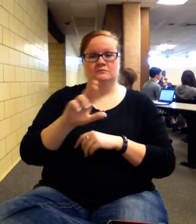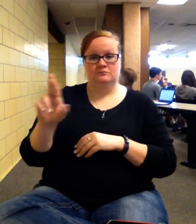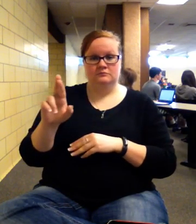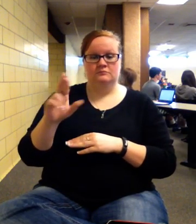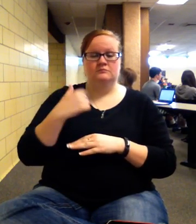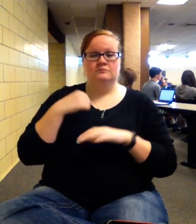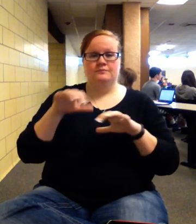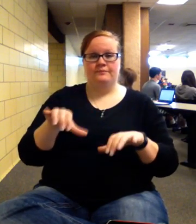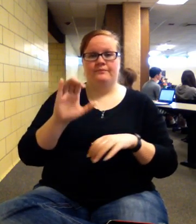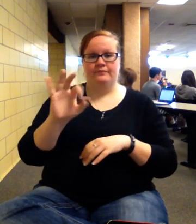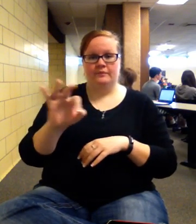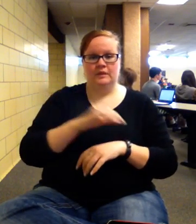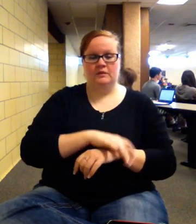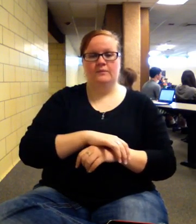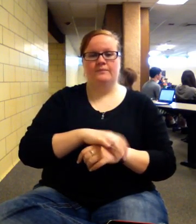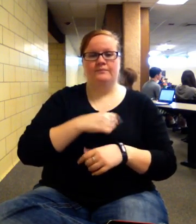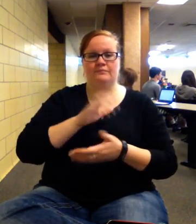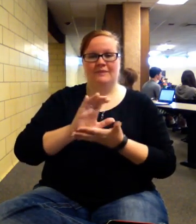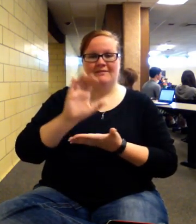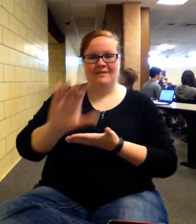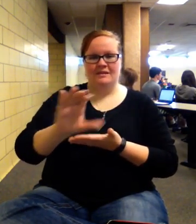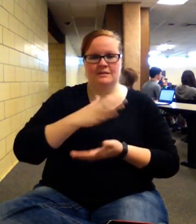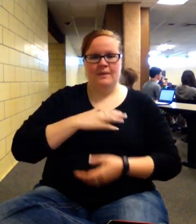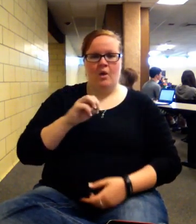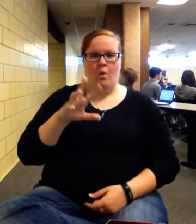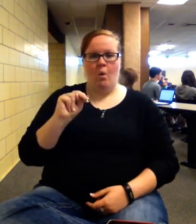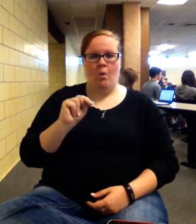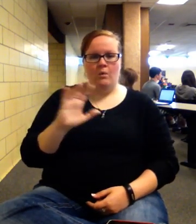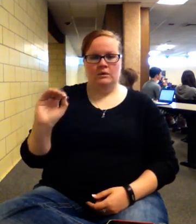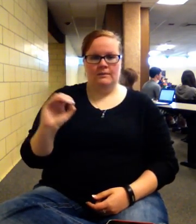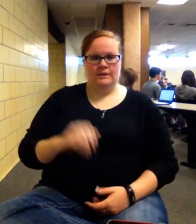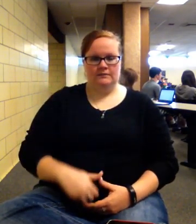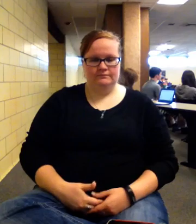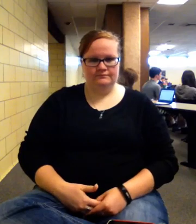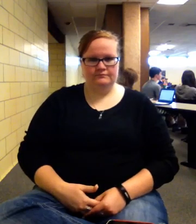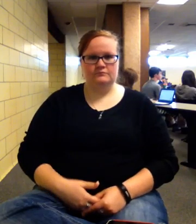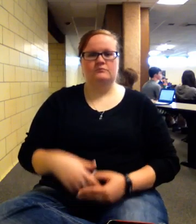cash flows, I'm investing them in my own company. So payment is zero.